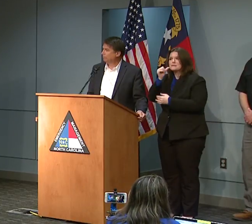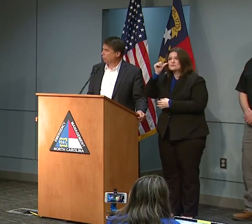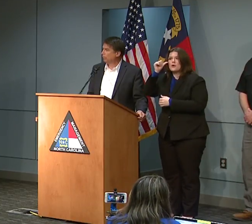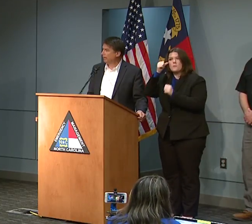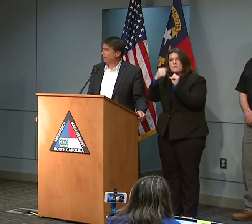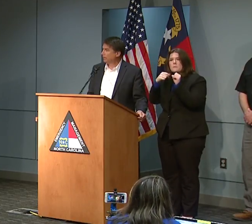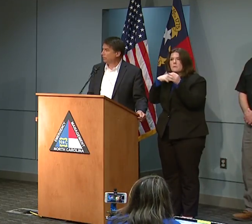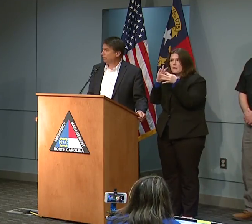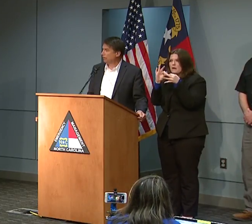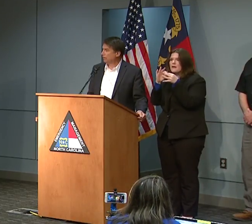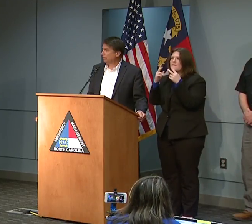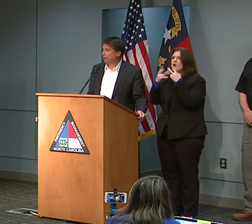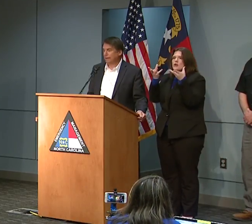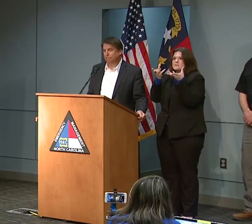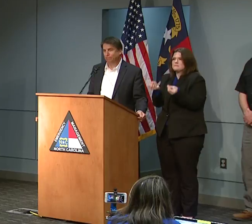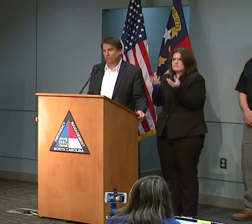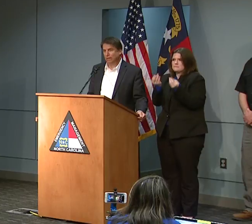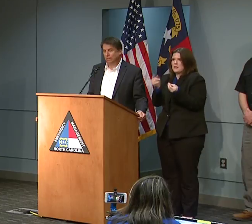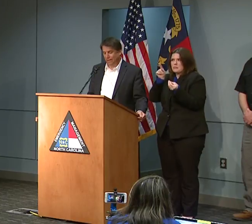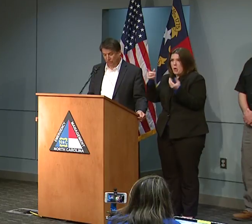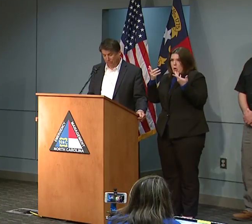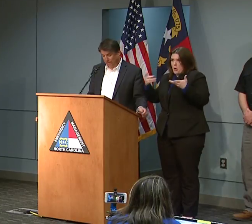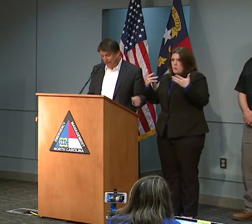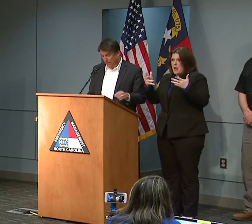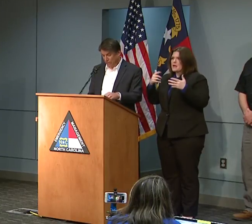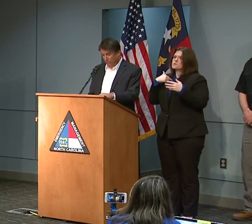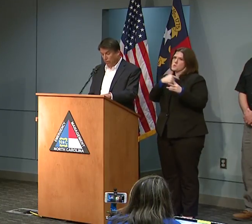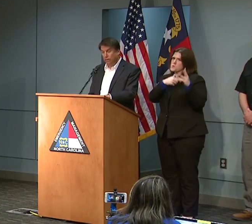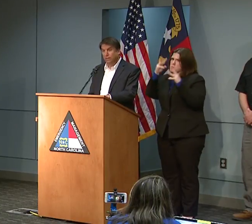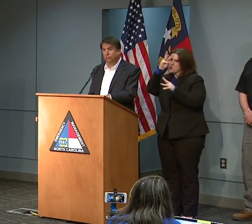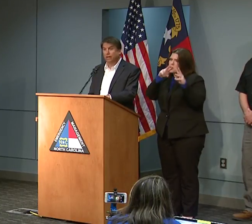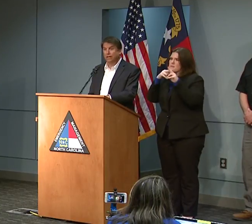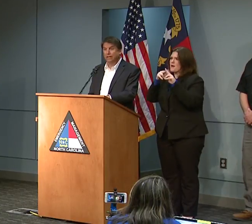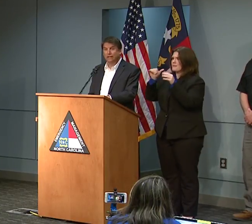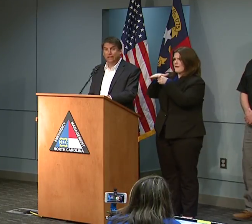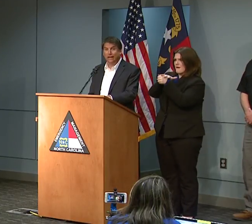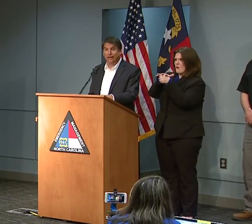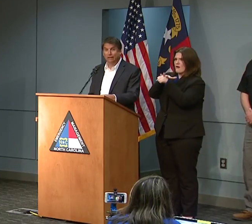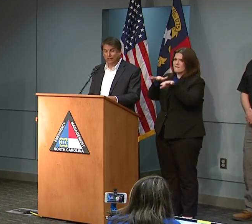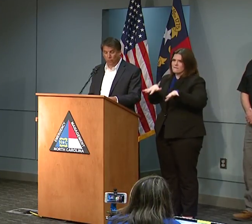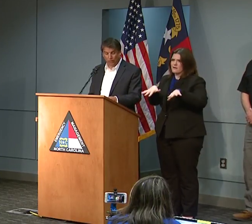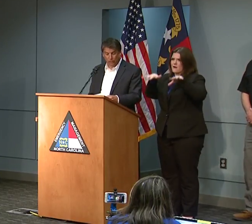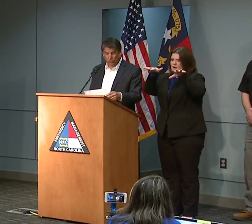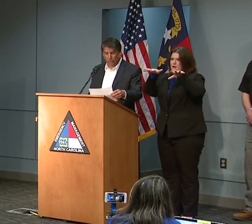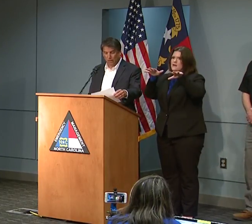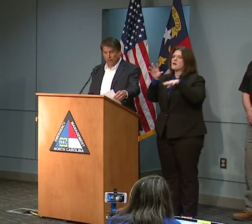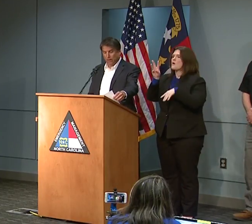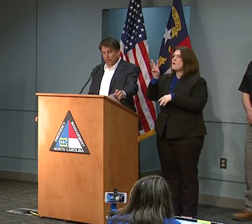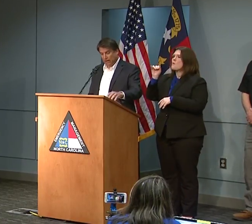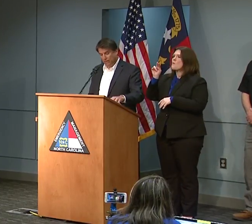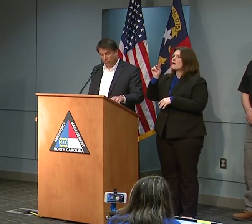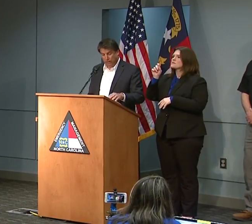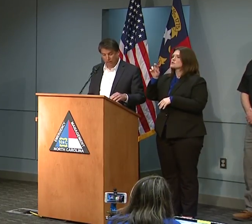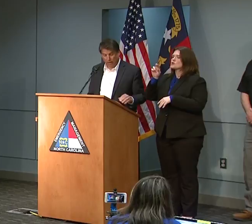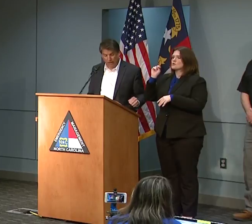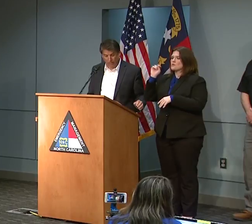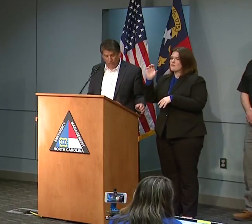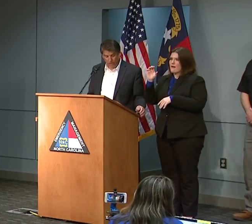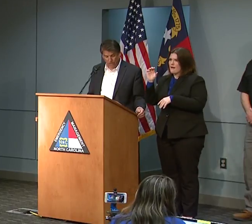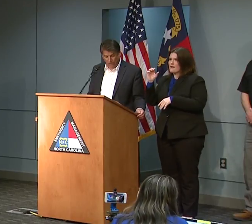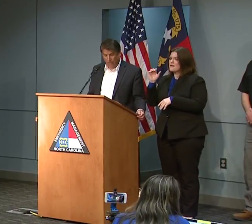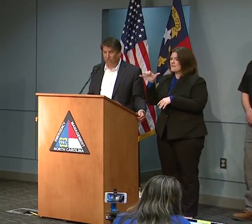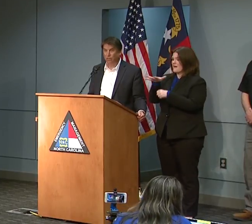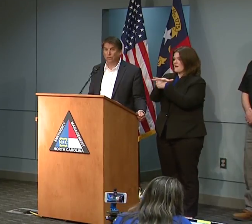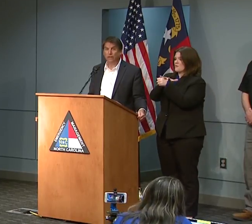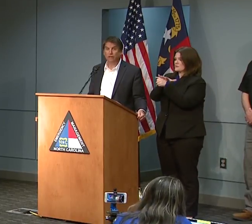and we're very concerned about some of the towns that have already been flooded in that area. Windsor, North Carolina,